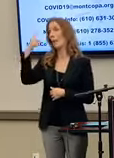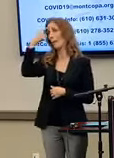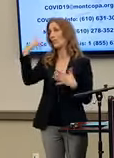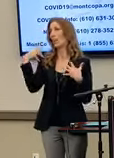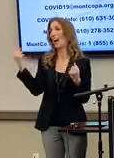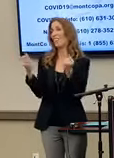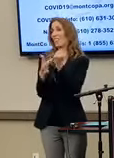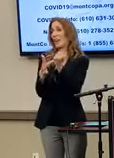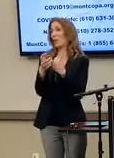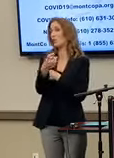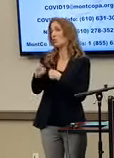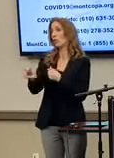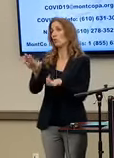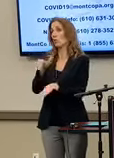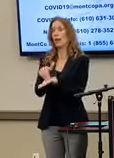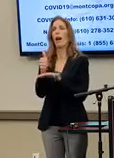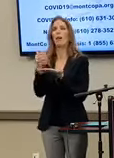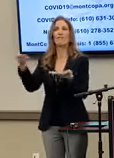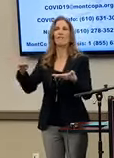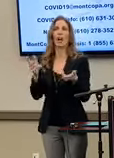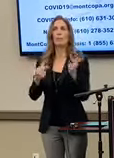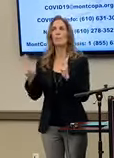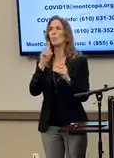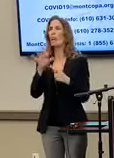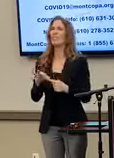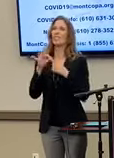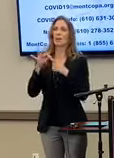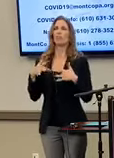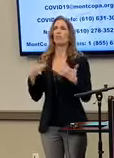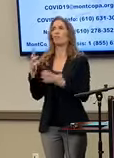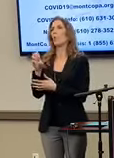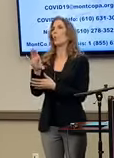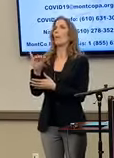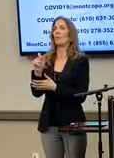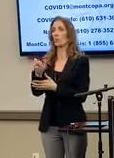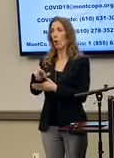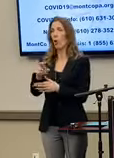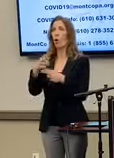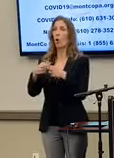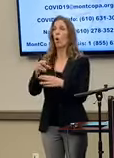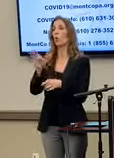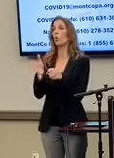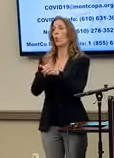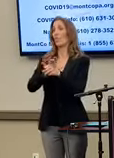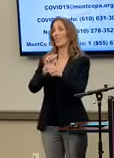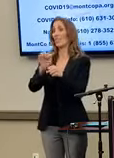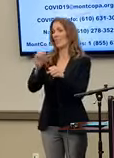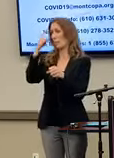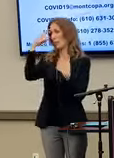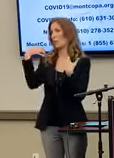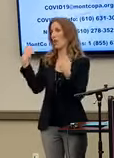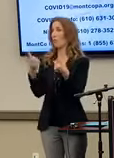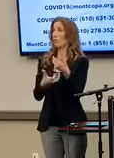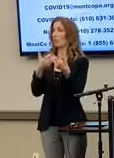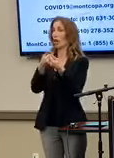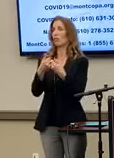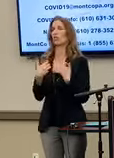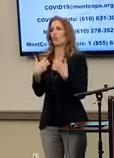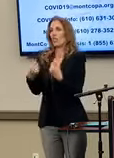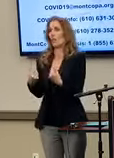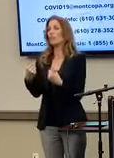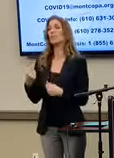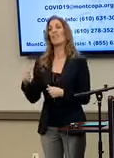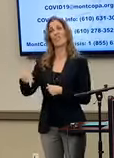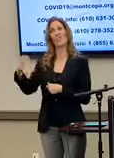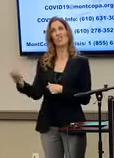Center is inviting everyone to a special webinar event entitled COVID-19 Mental Health Challenges and Resilience. This